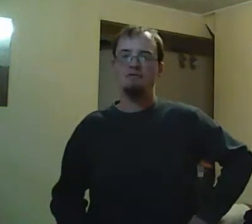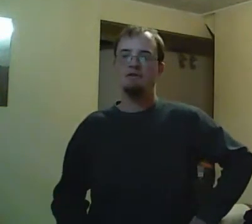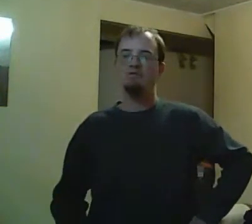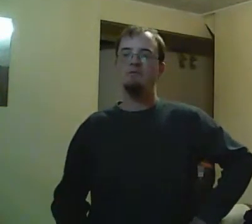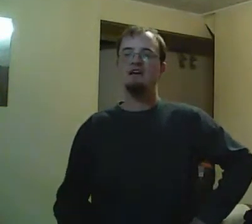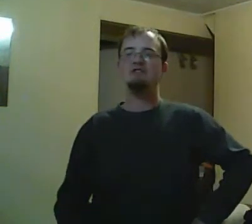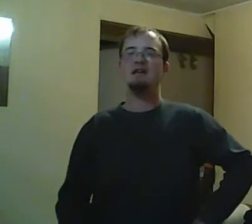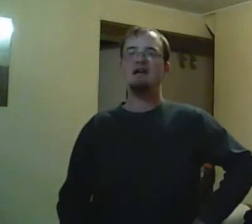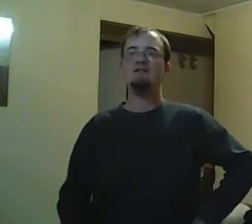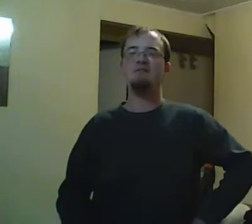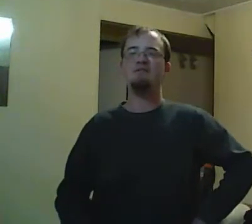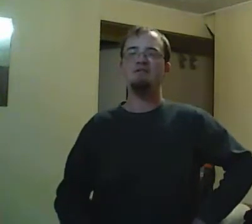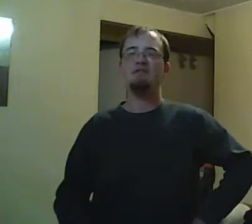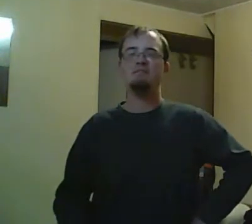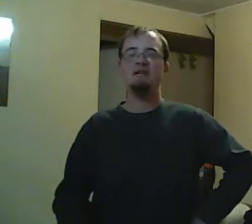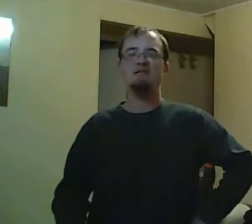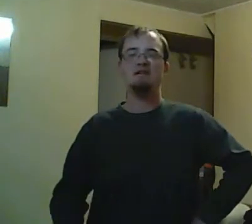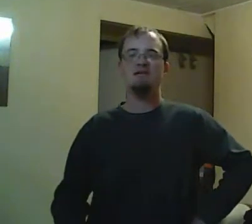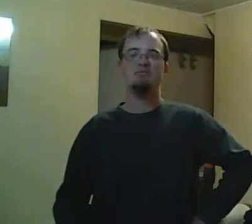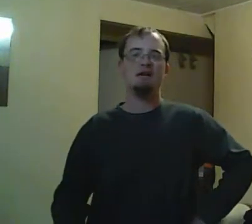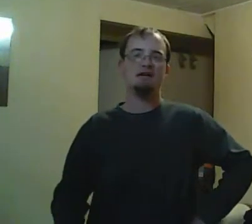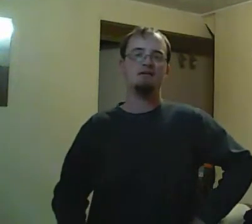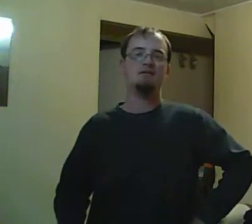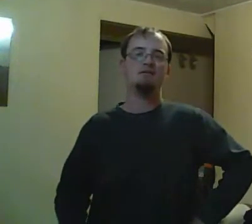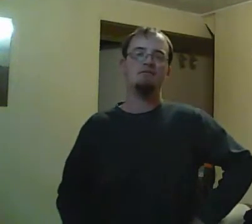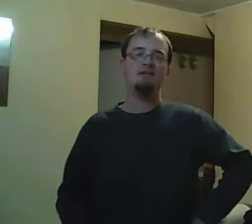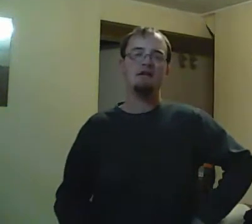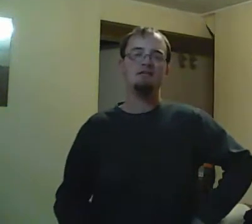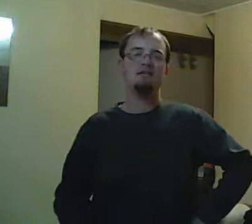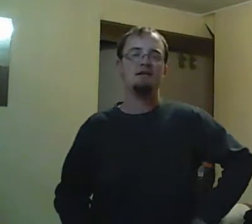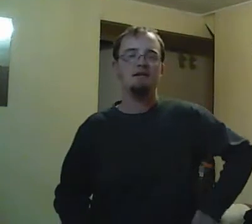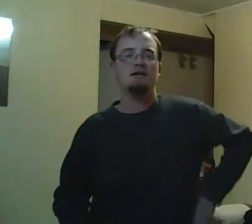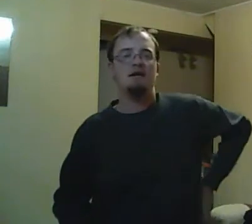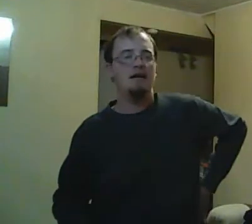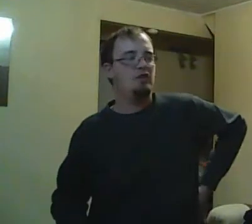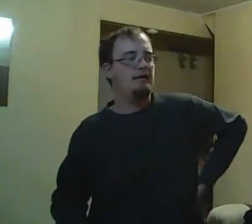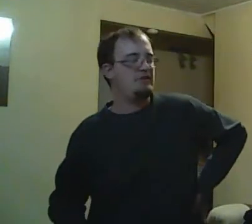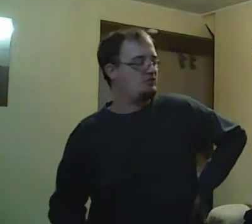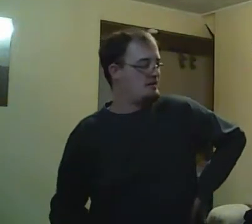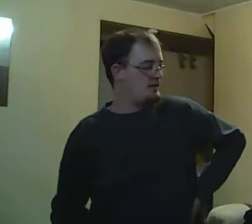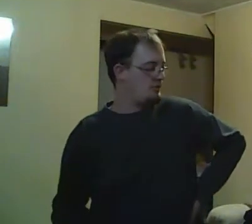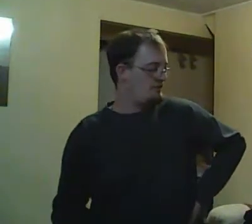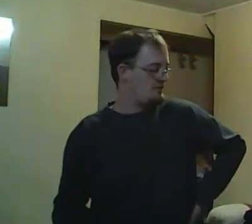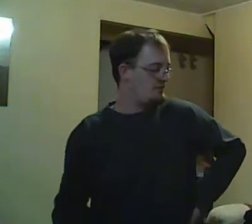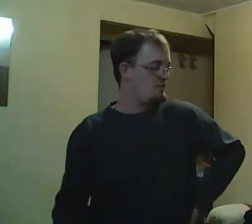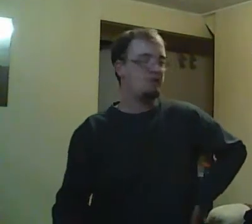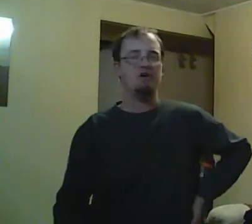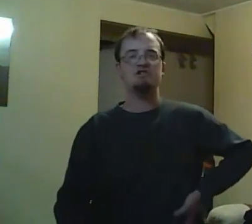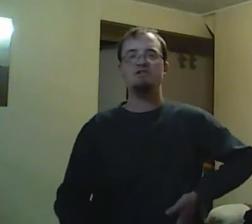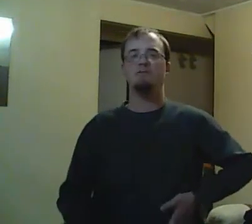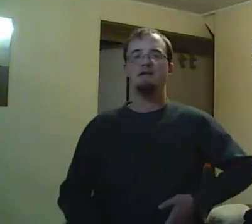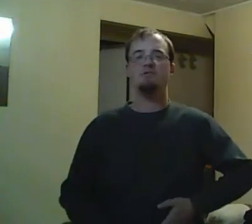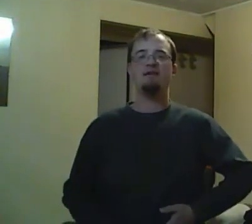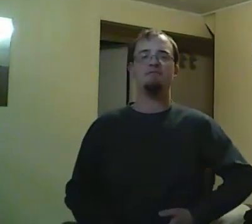across as if the students are helpless. Basically, the administration's not doing a damn thing. And Rick is basically